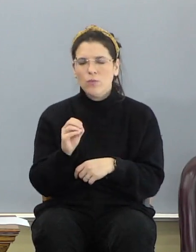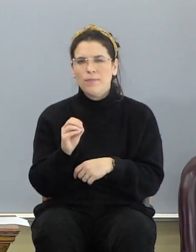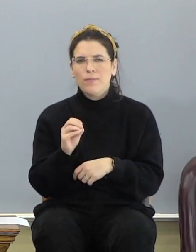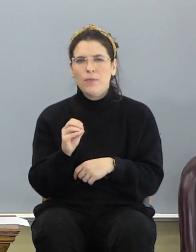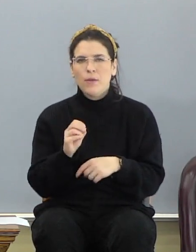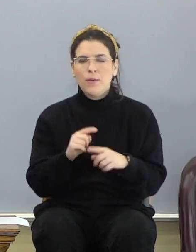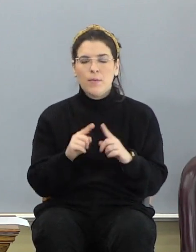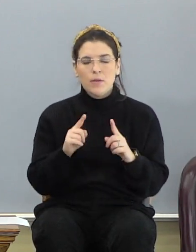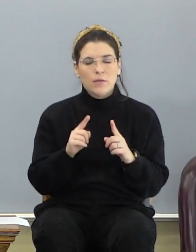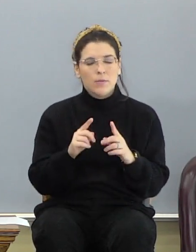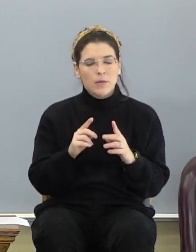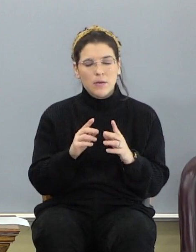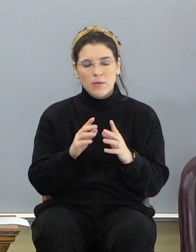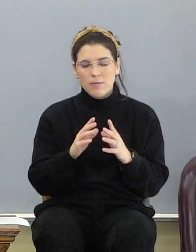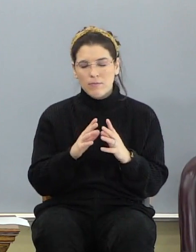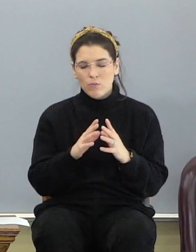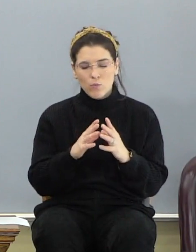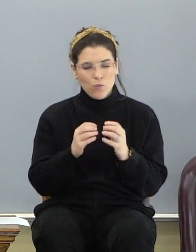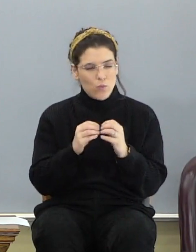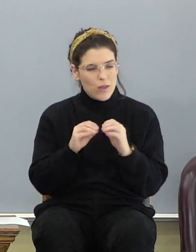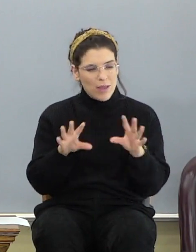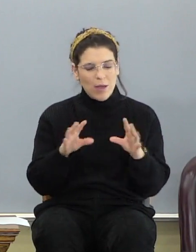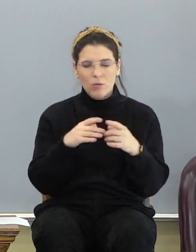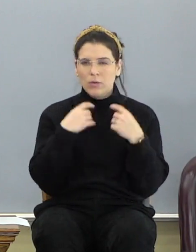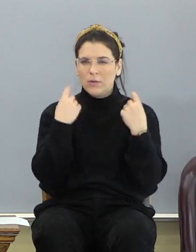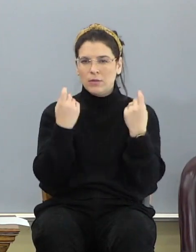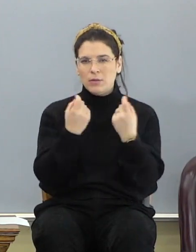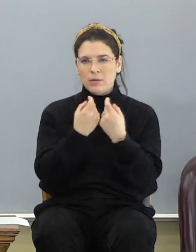But it's going to be without any touch of sin.